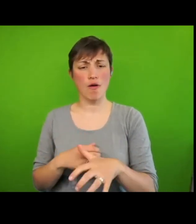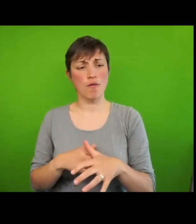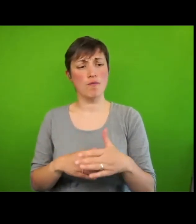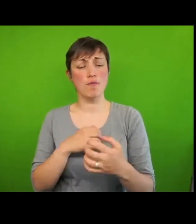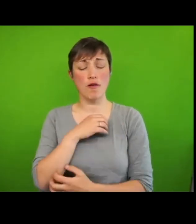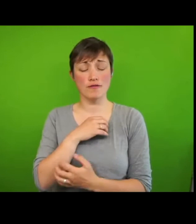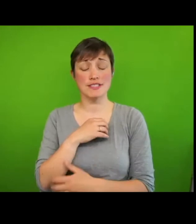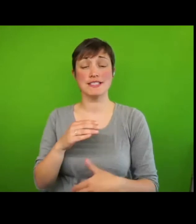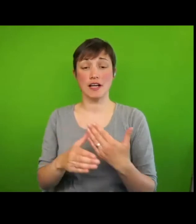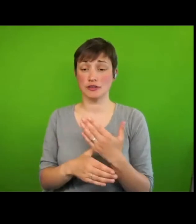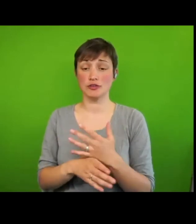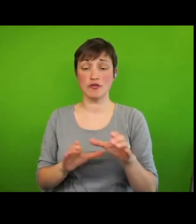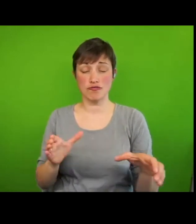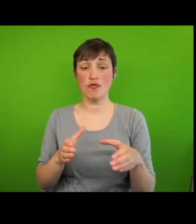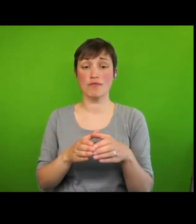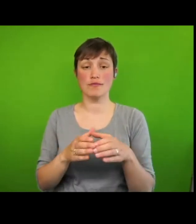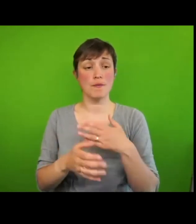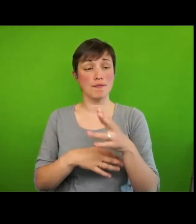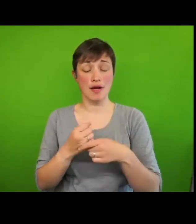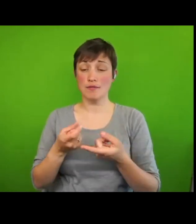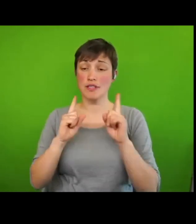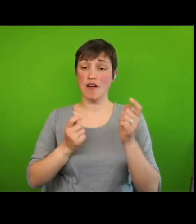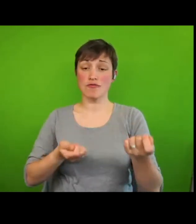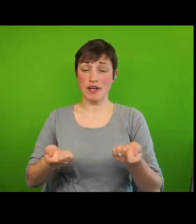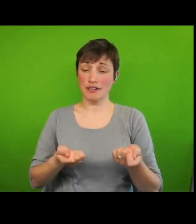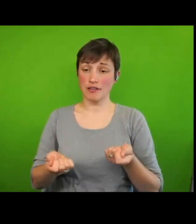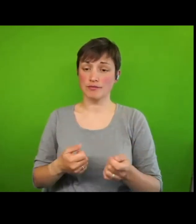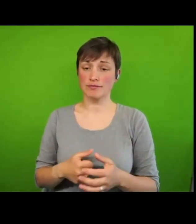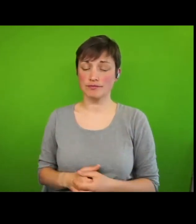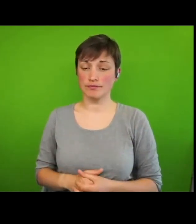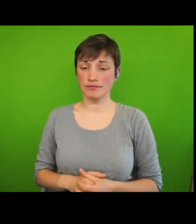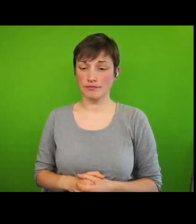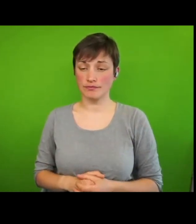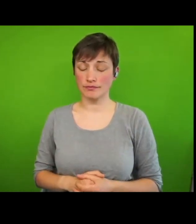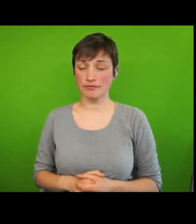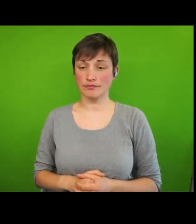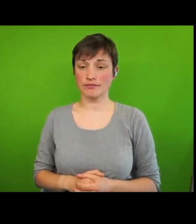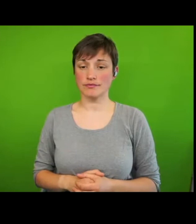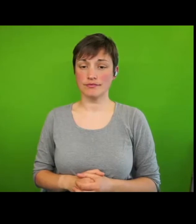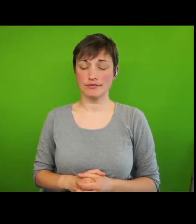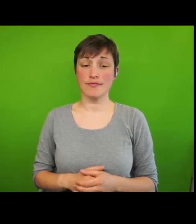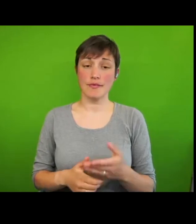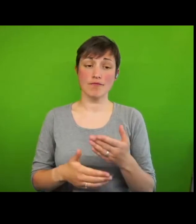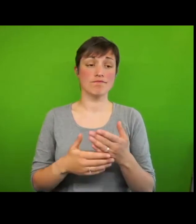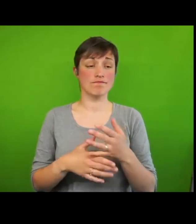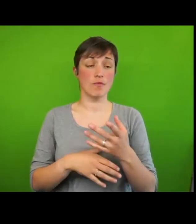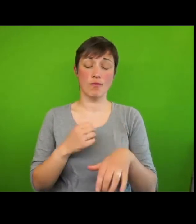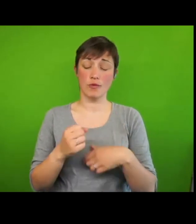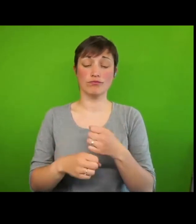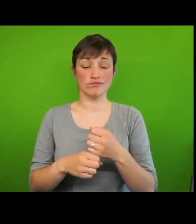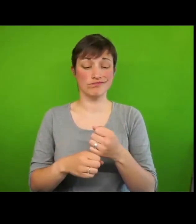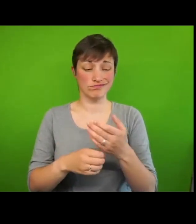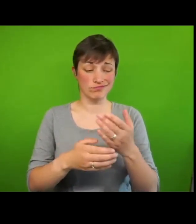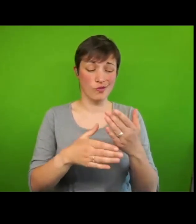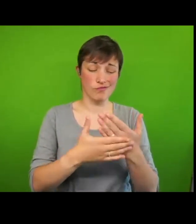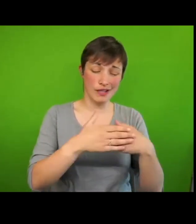director thereof before entering the House of Lords, and I think